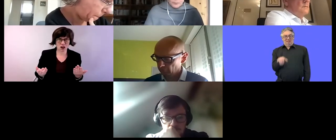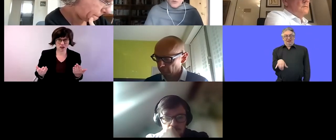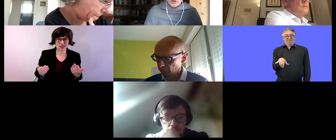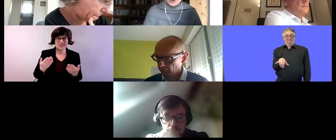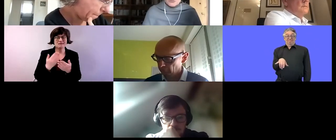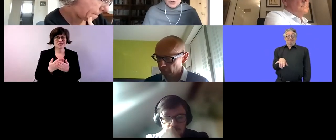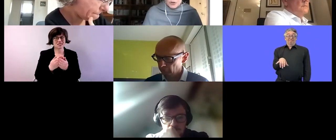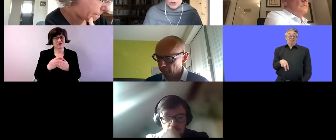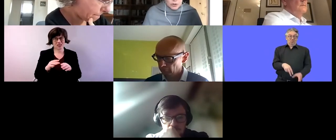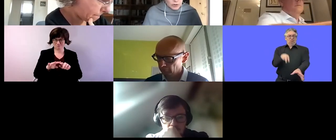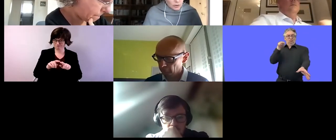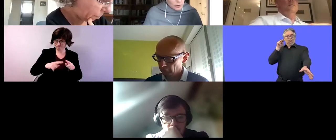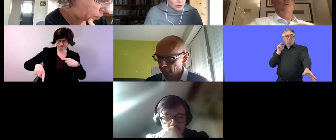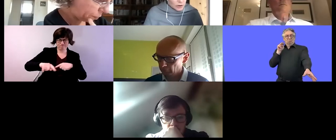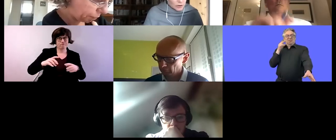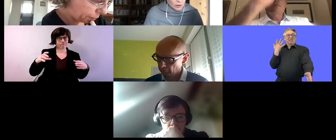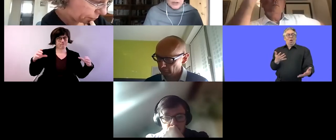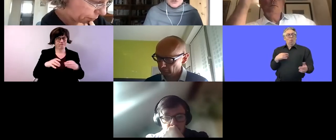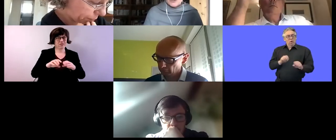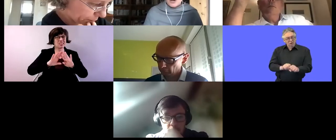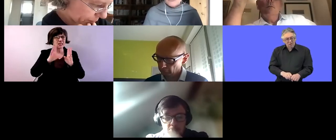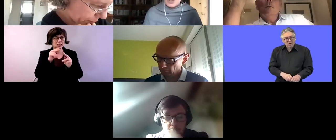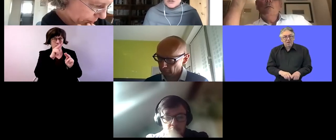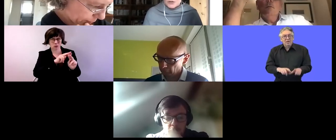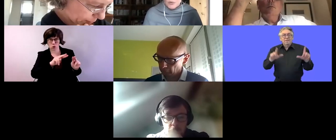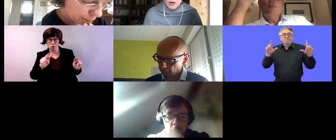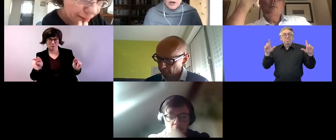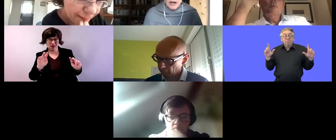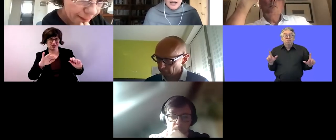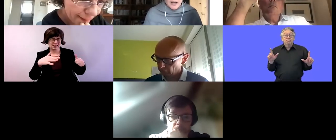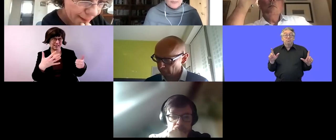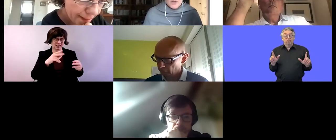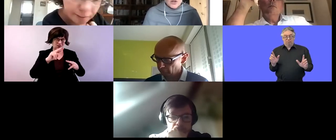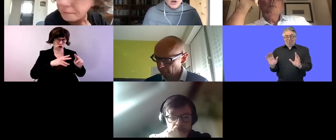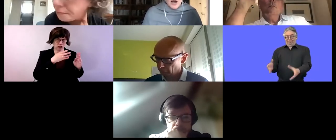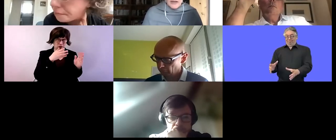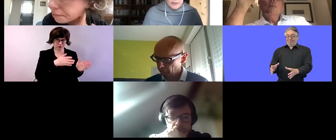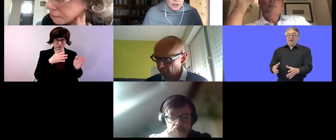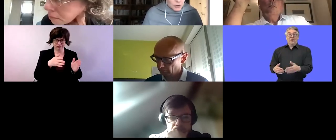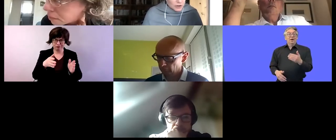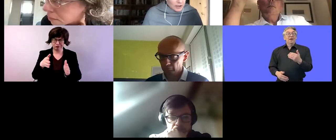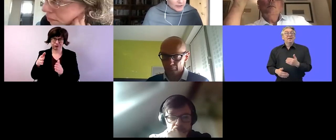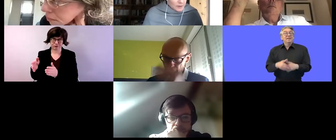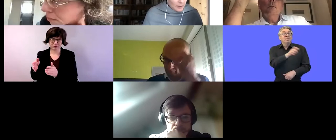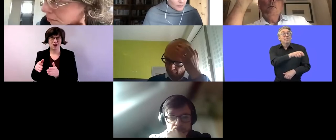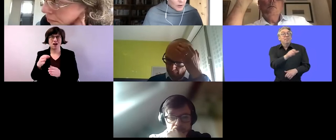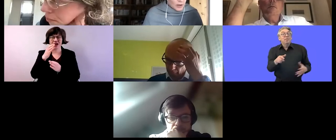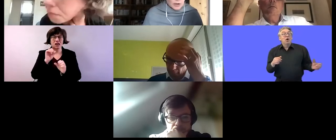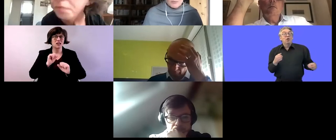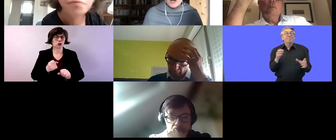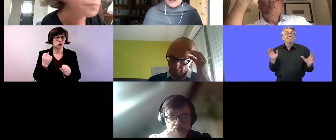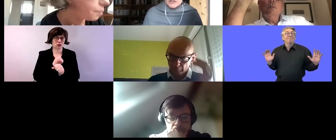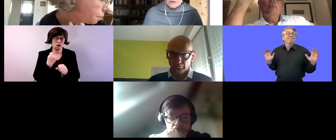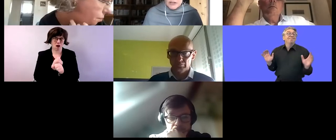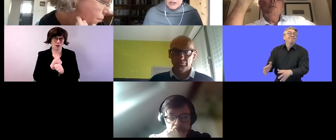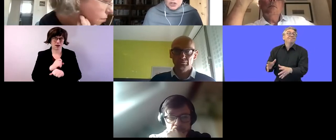to return to the the the question of sheltered work um as i mentioned that's um in